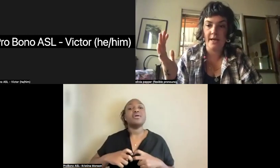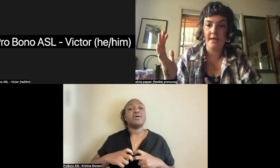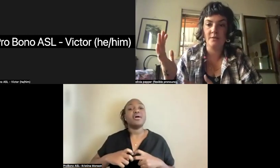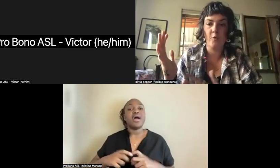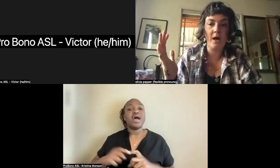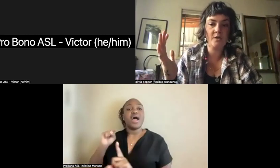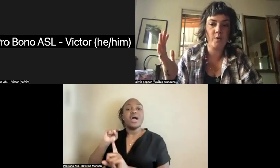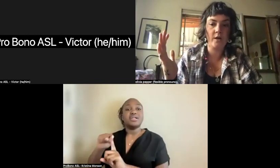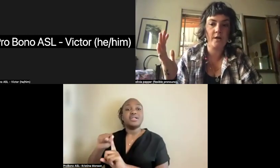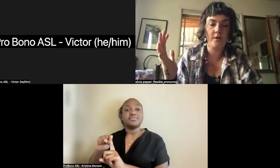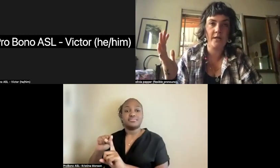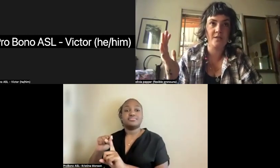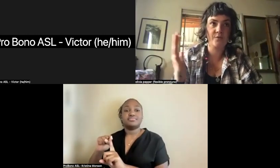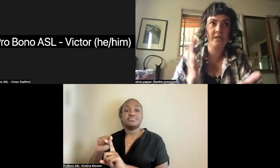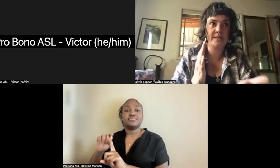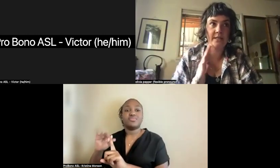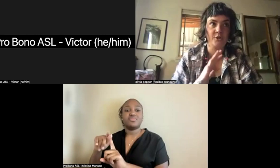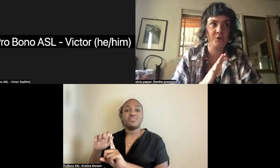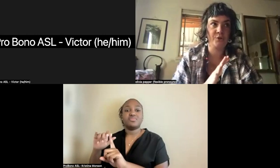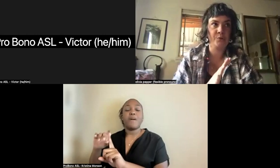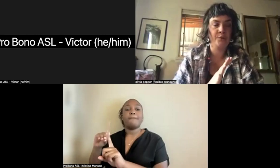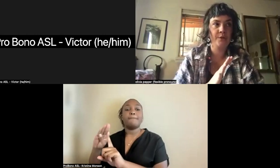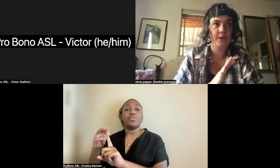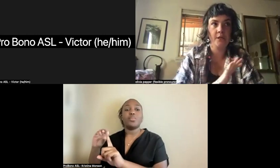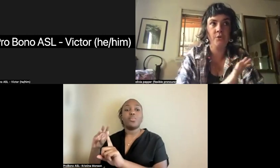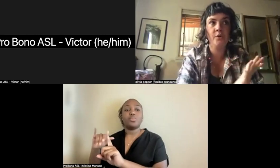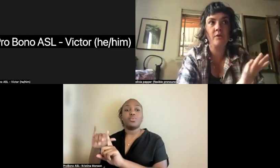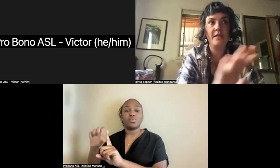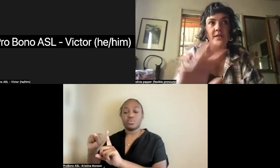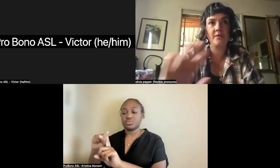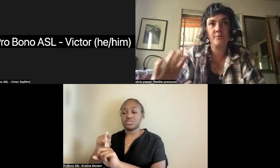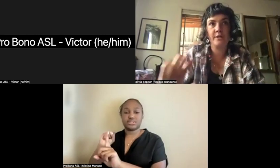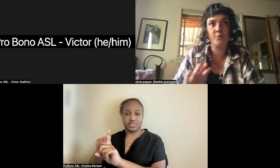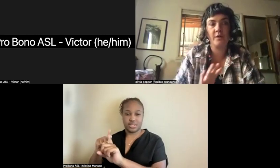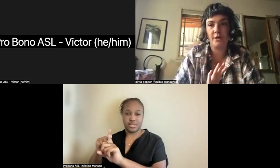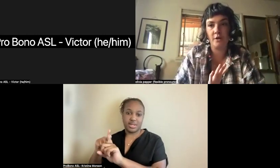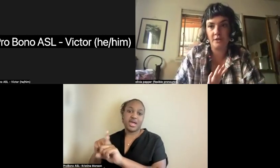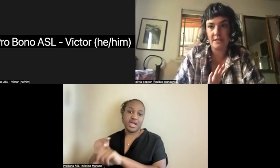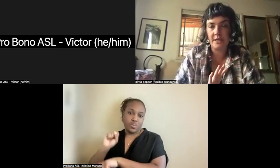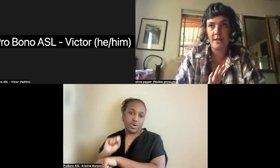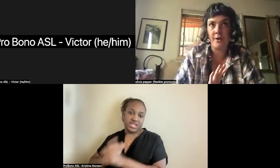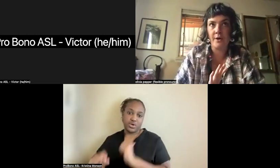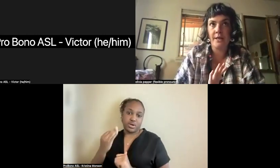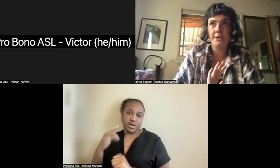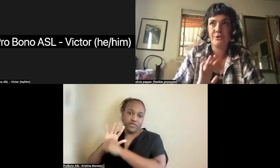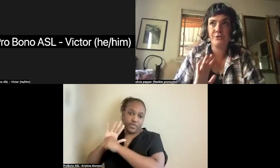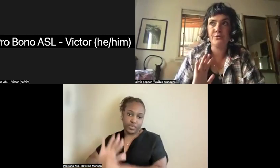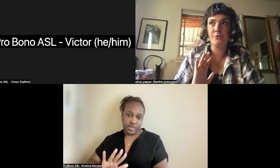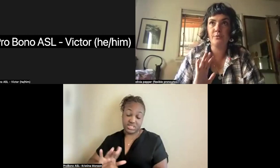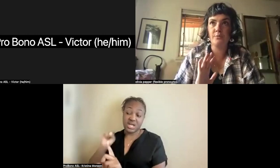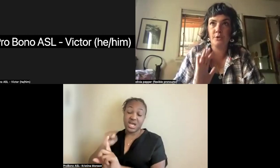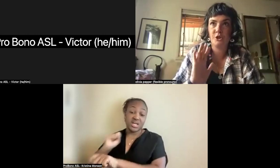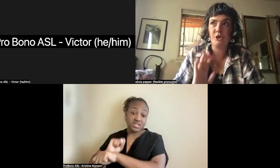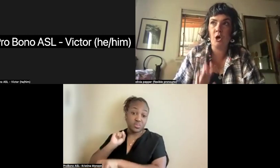And Boal's work is really essential to utilizing ritual and occultist theater to